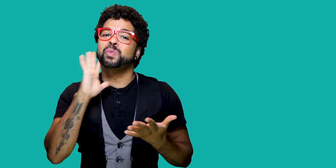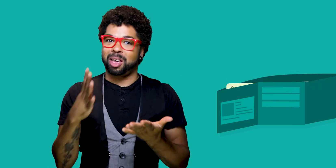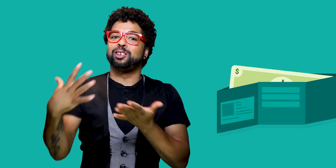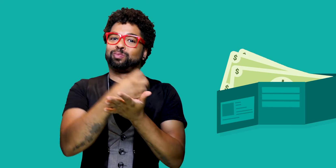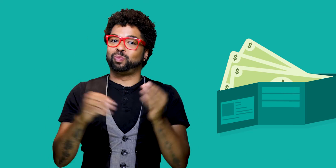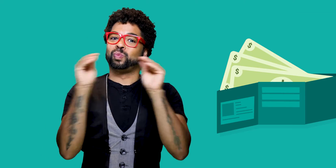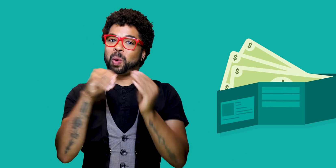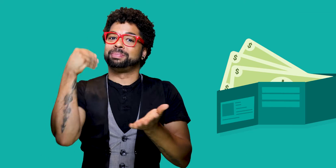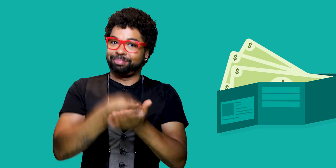a greater income.